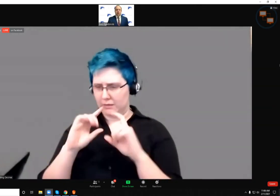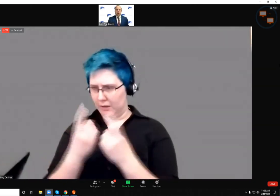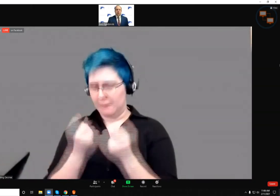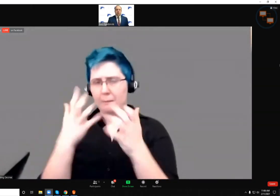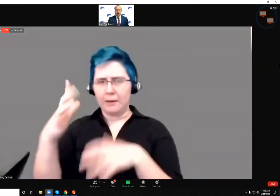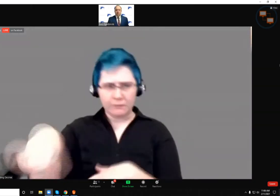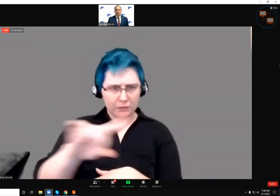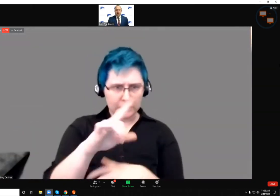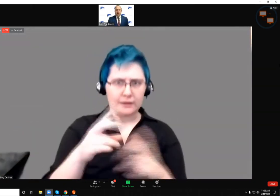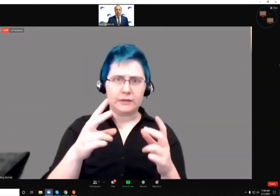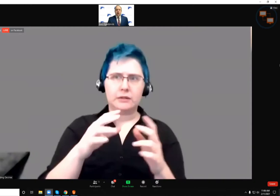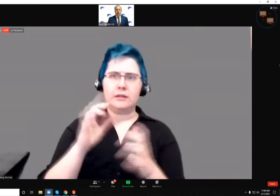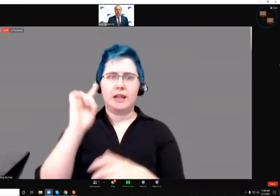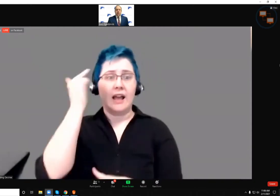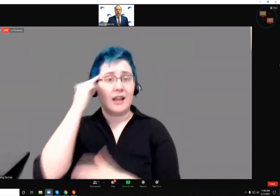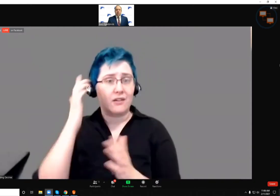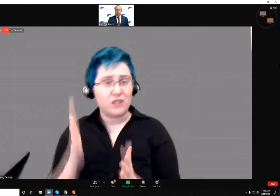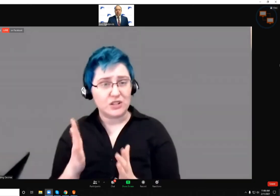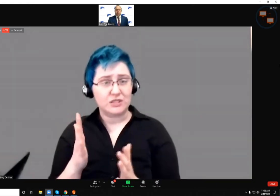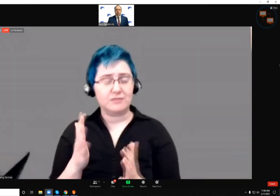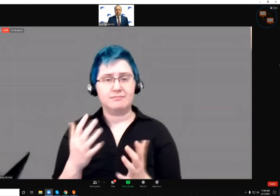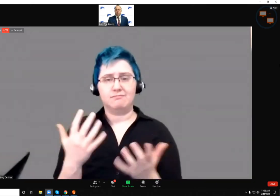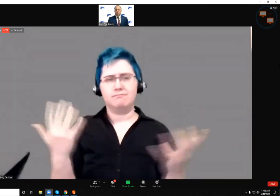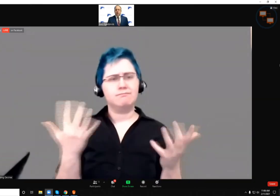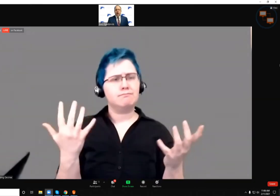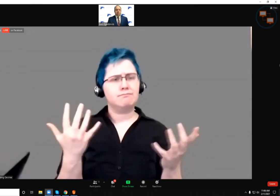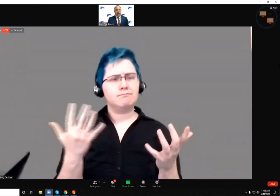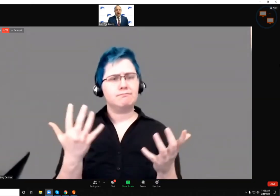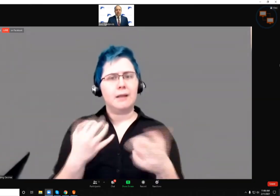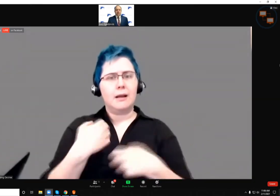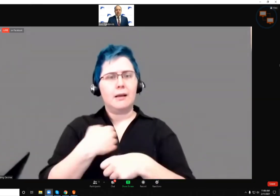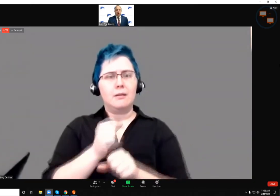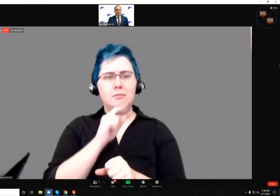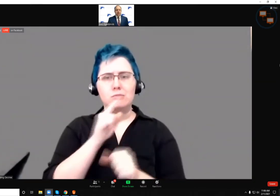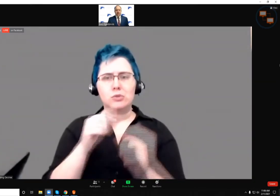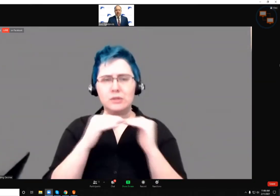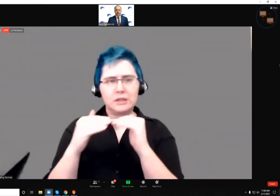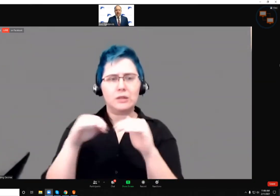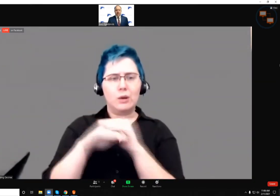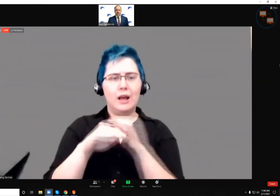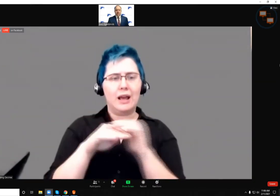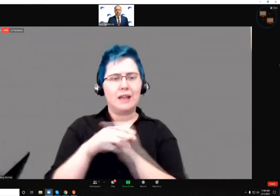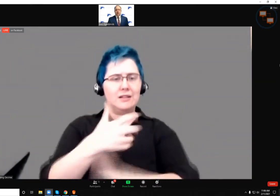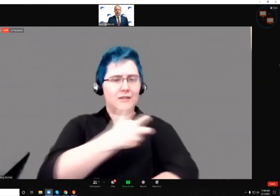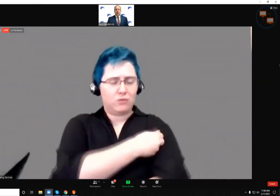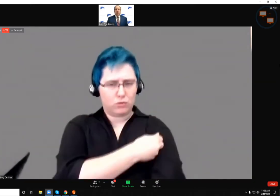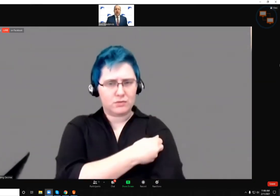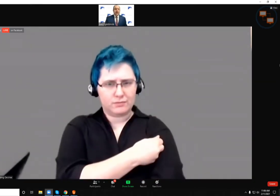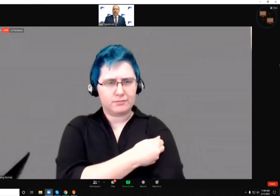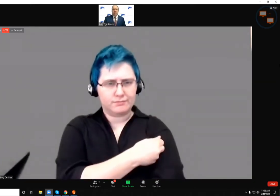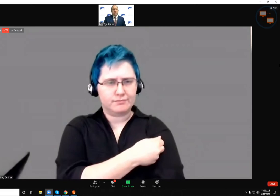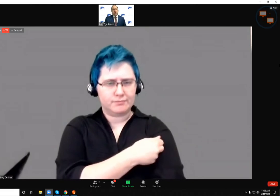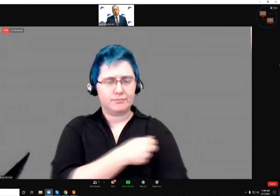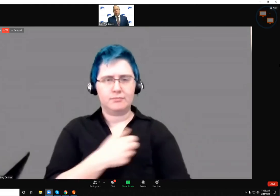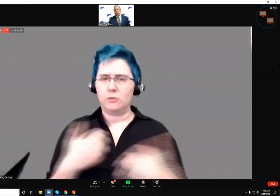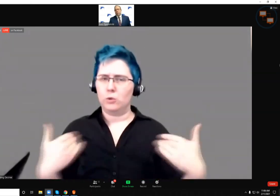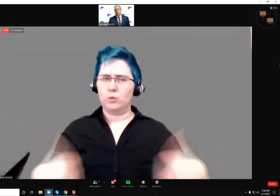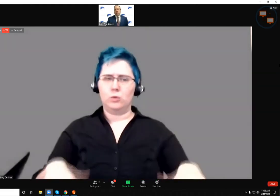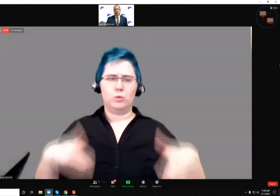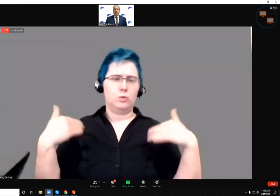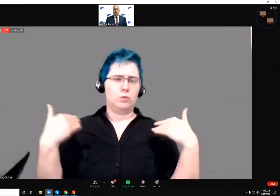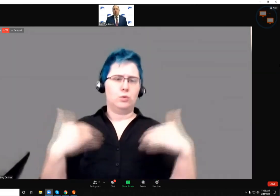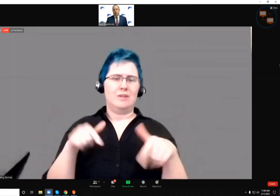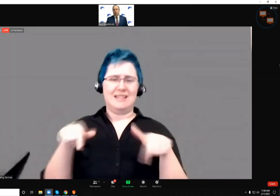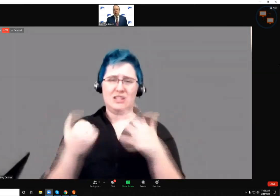community, the governor, and that really truly is ensuring equitable access to COVID-19 vaccine. It is truly a